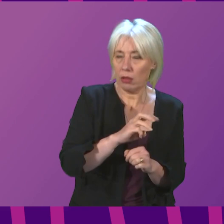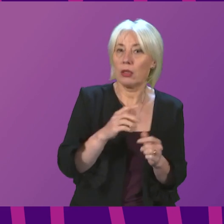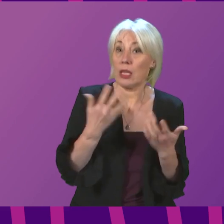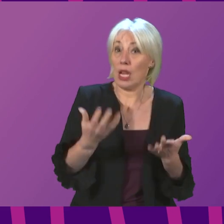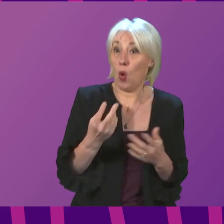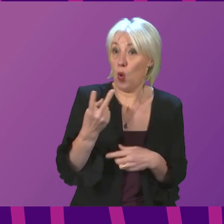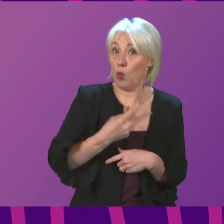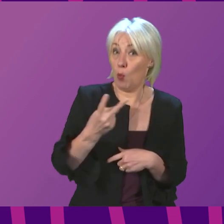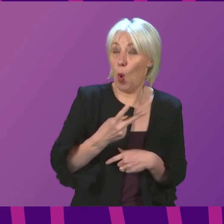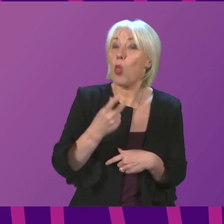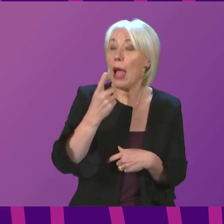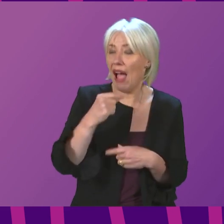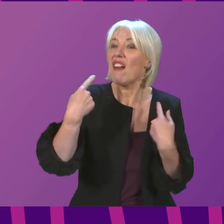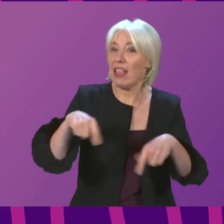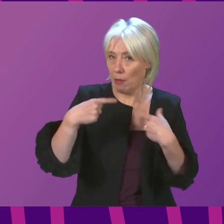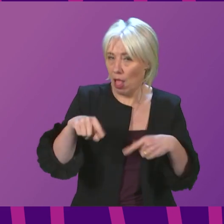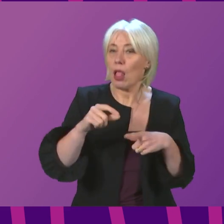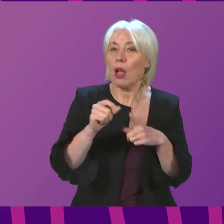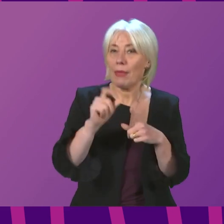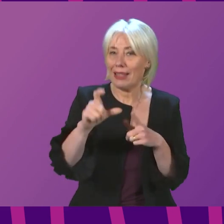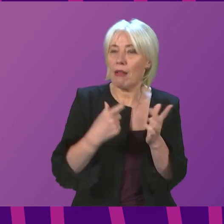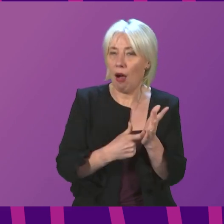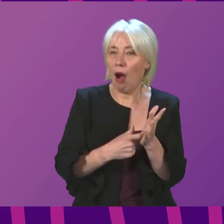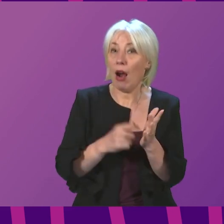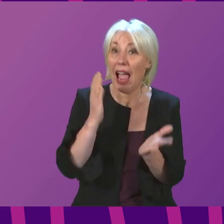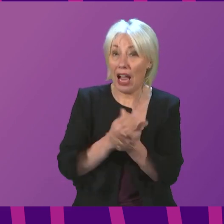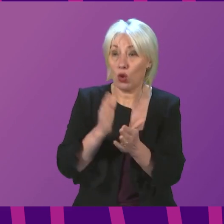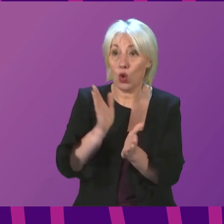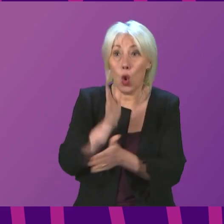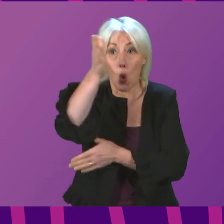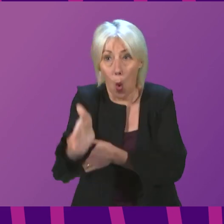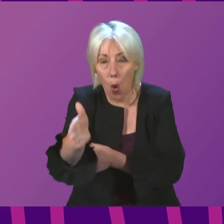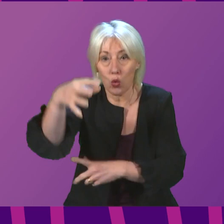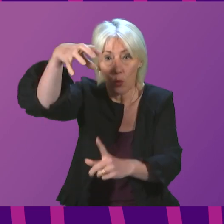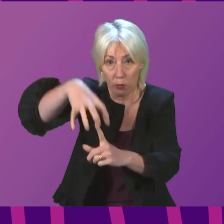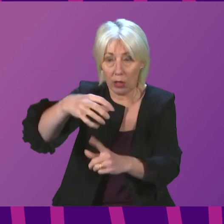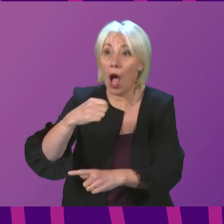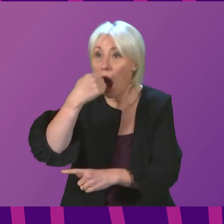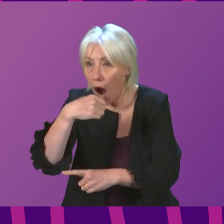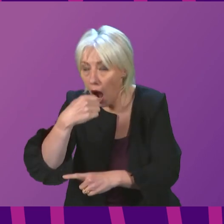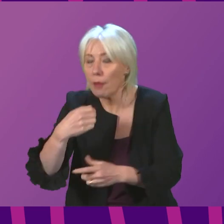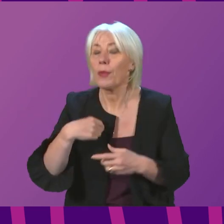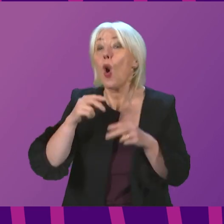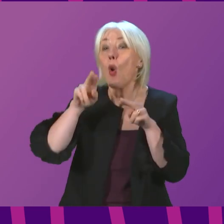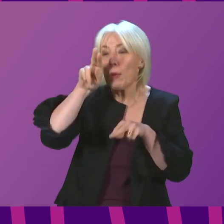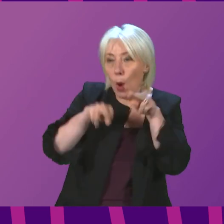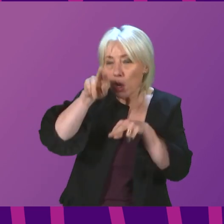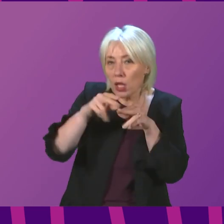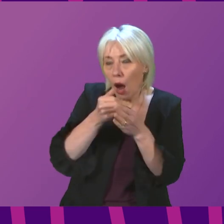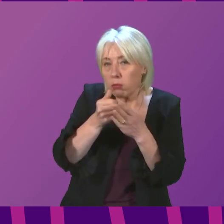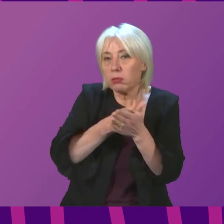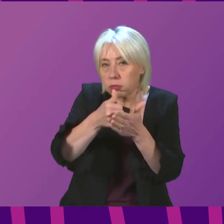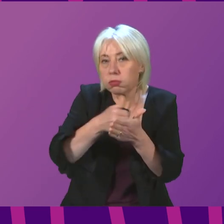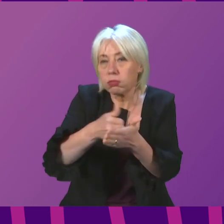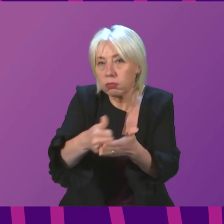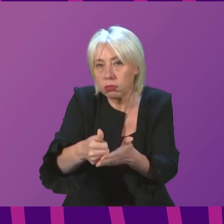was availability of PCR tests at physical sites. We monitor that on an ongoing basis. There is